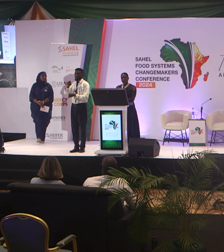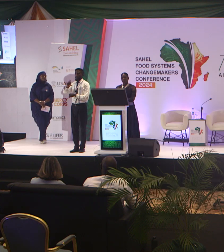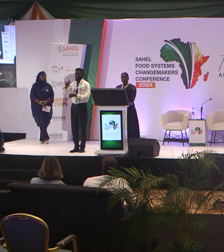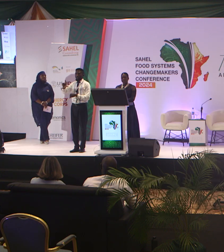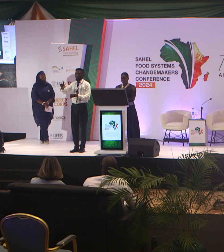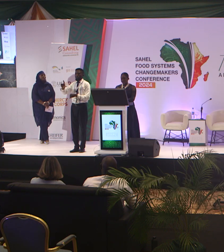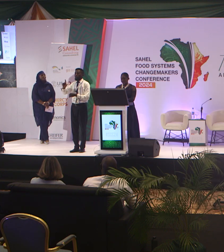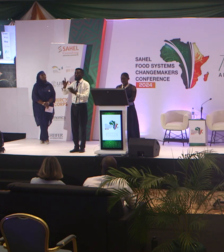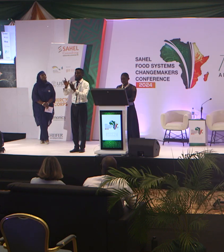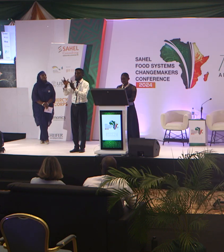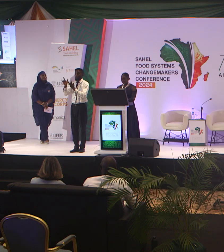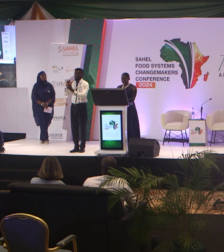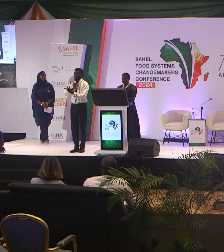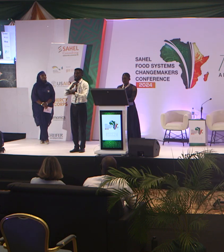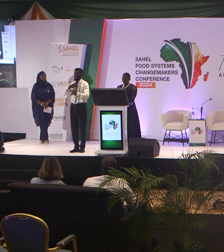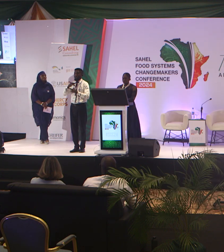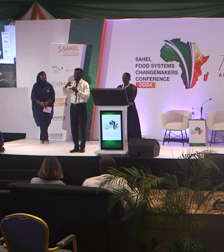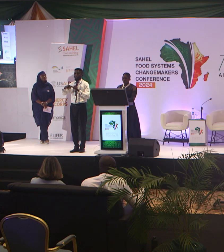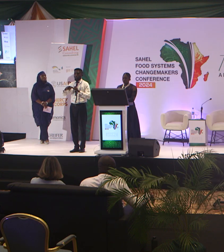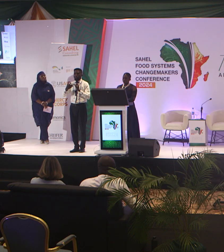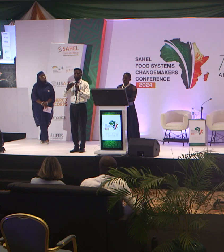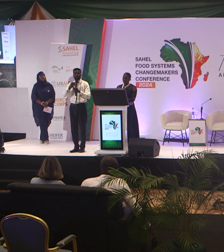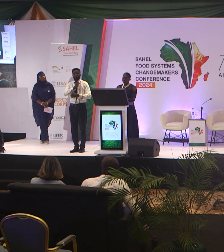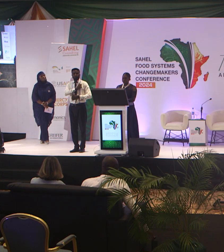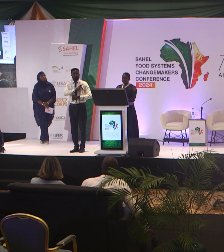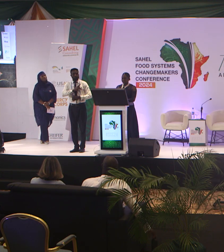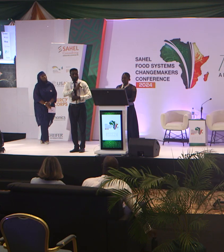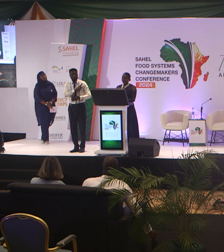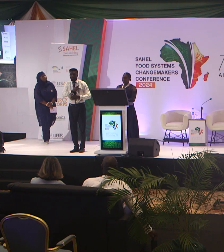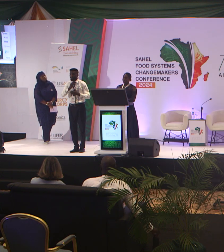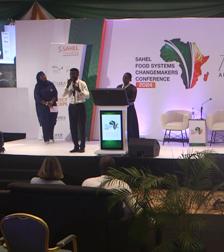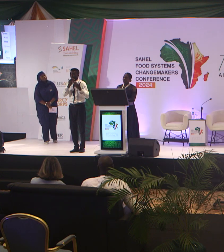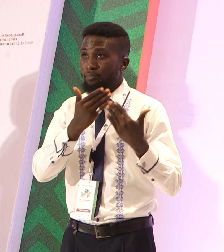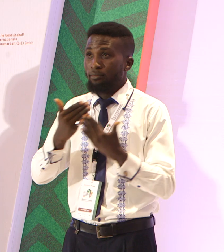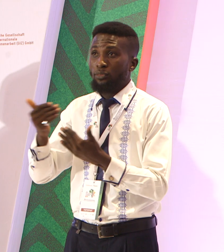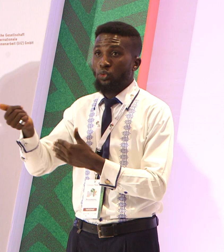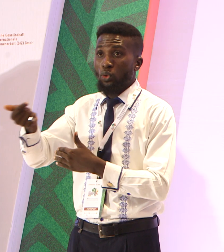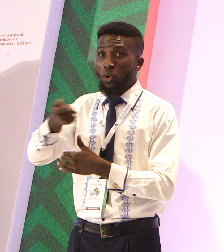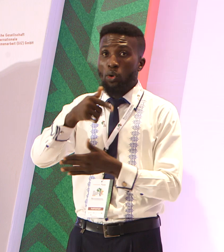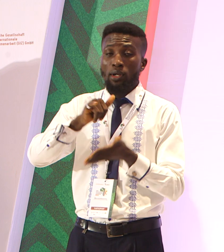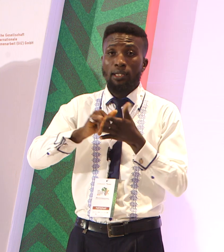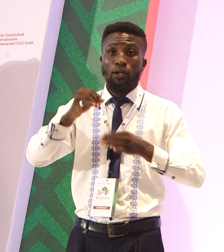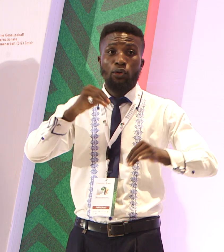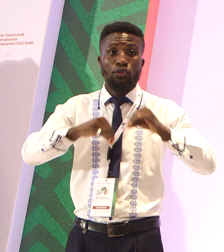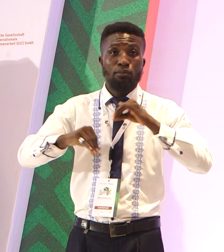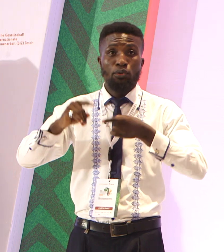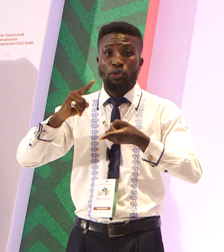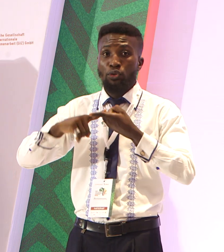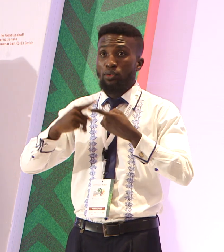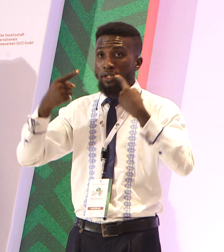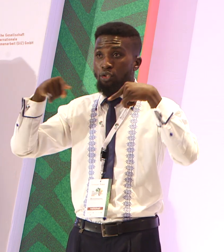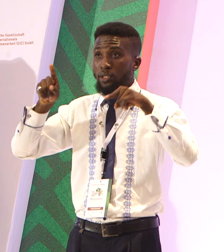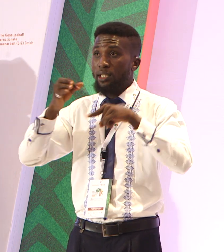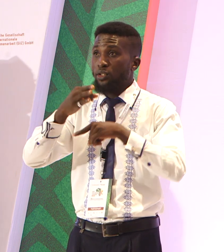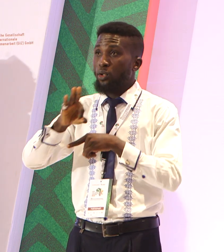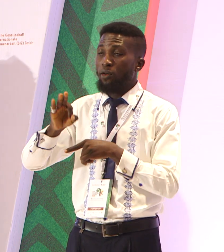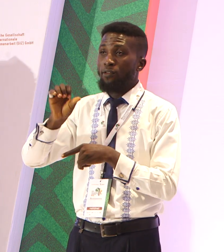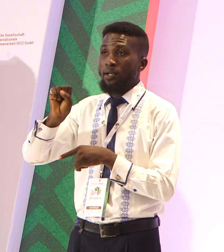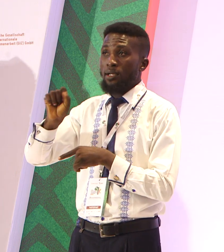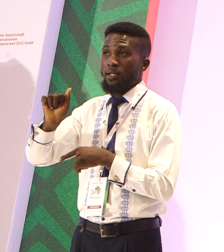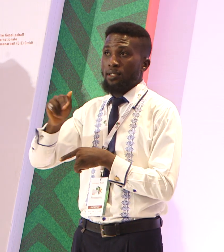profound gratitude to all those who contributed to the success of Sahel Food Systems Changemakers 2024.